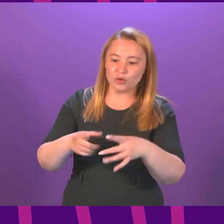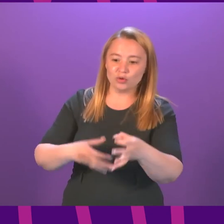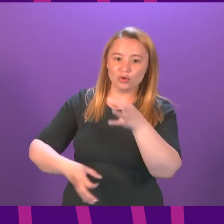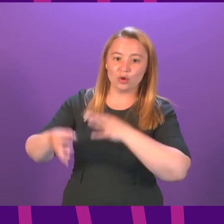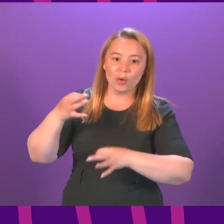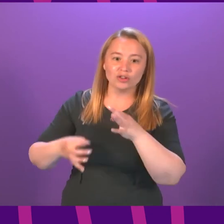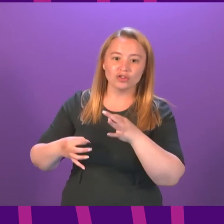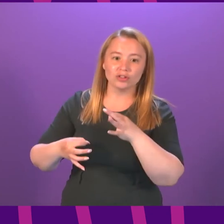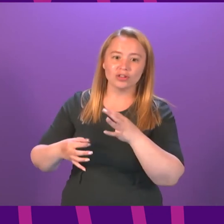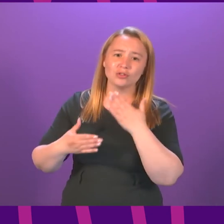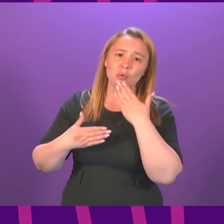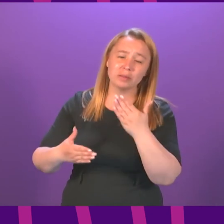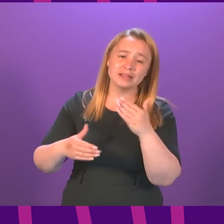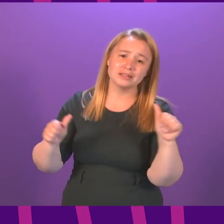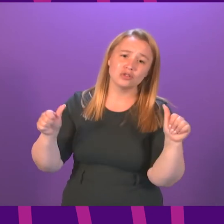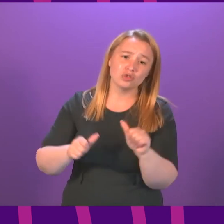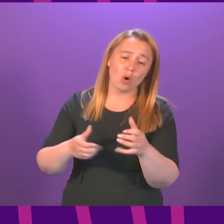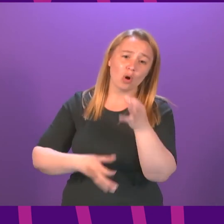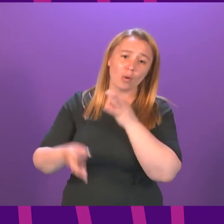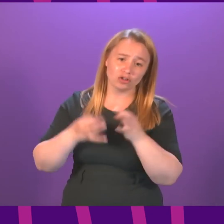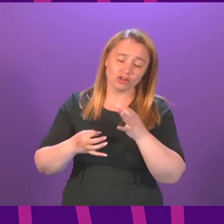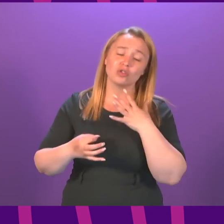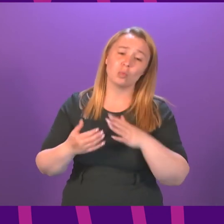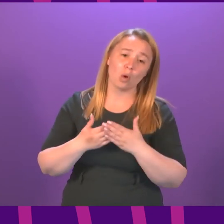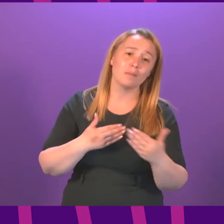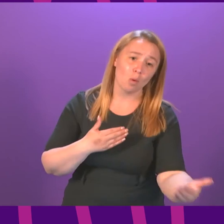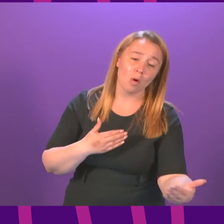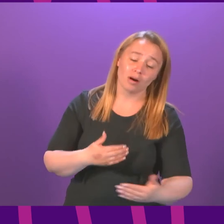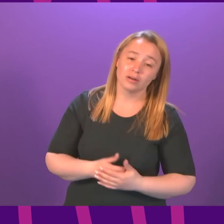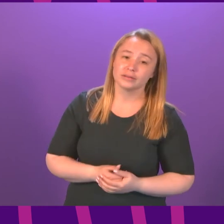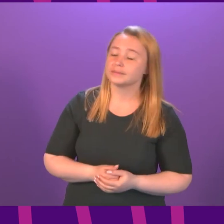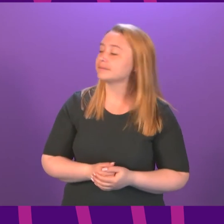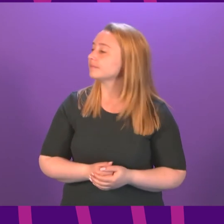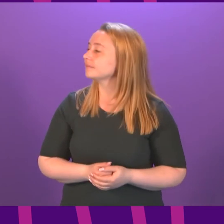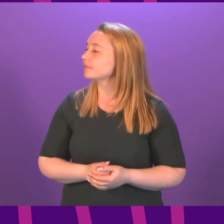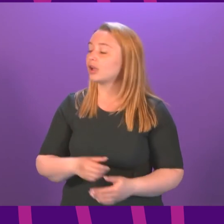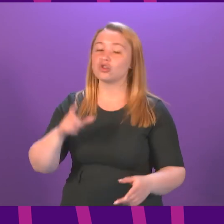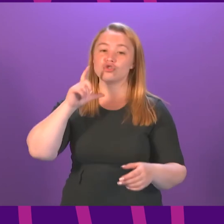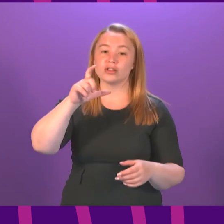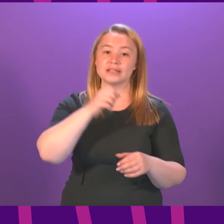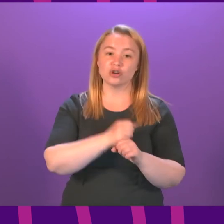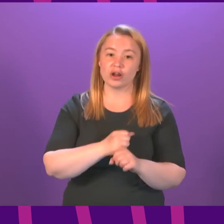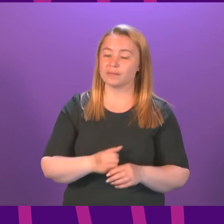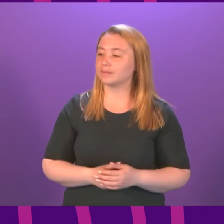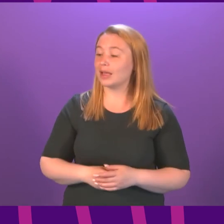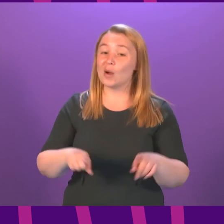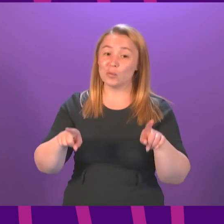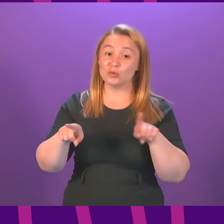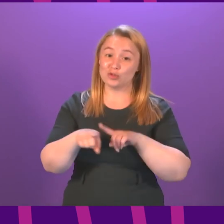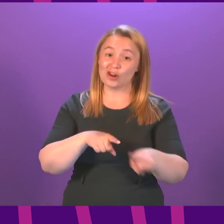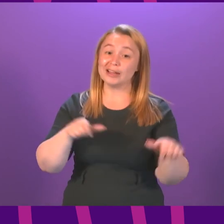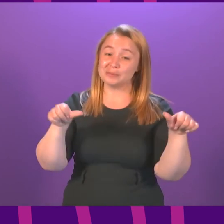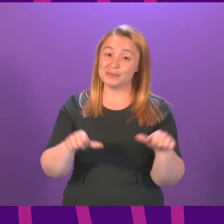would be very grateful for shorter questions and responses and I call Christine Graham Thank you I'll certainly try to comply